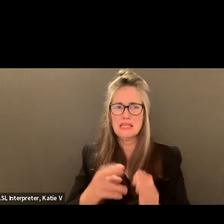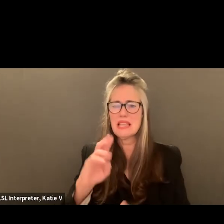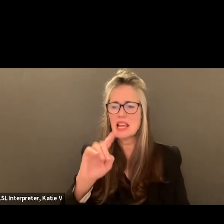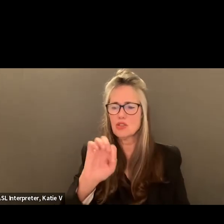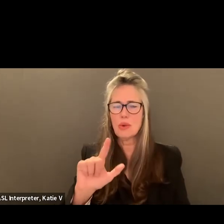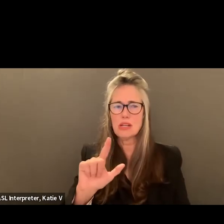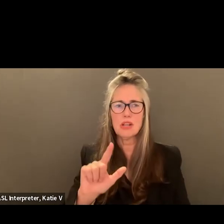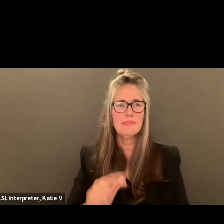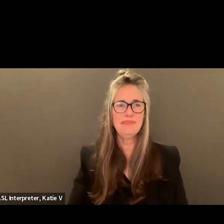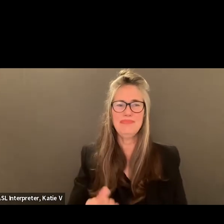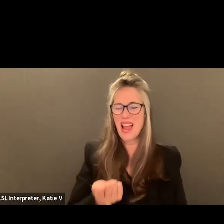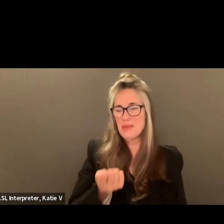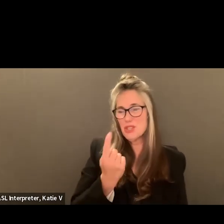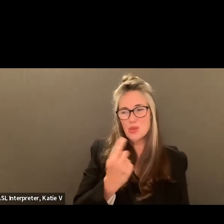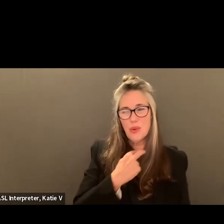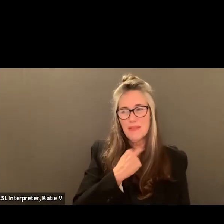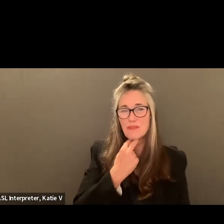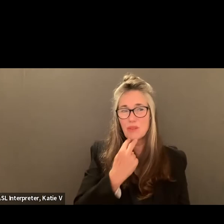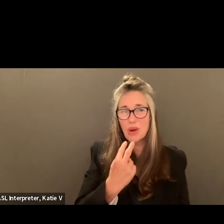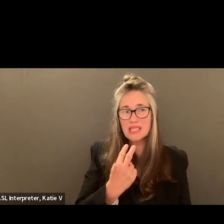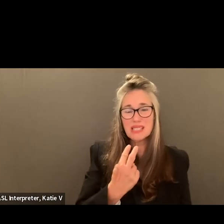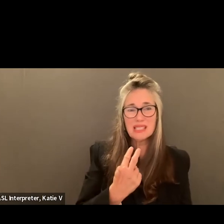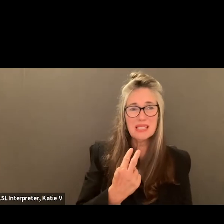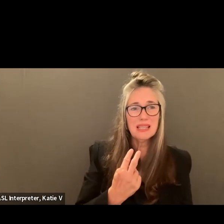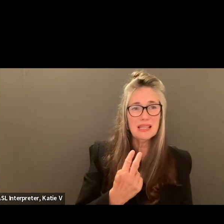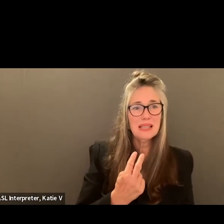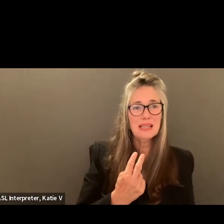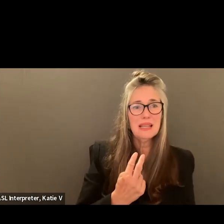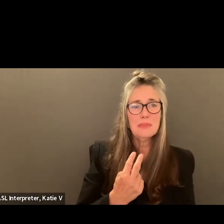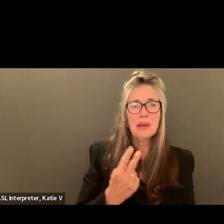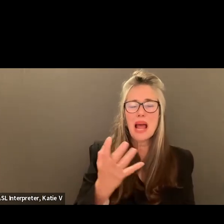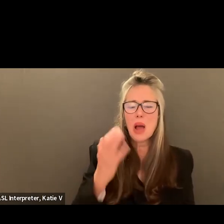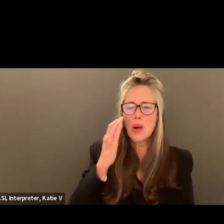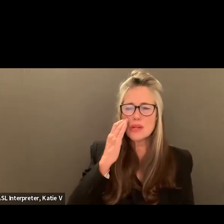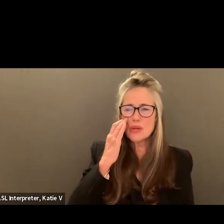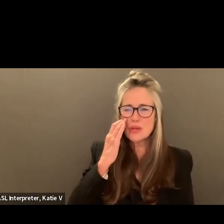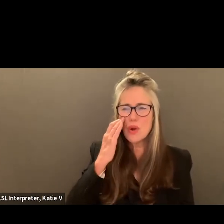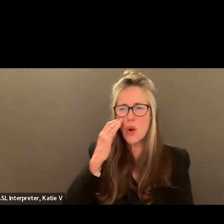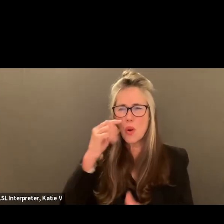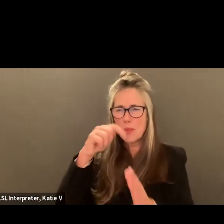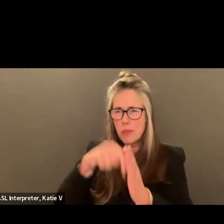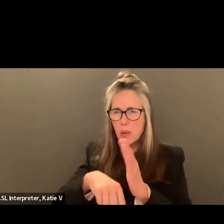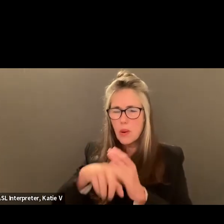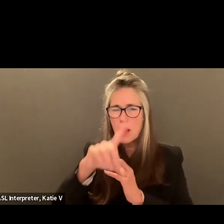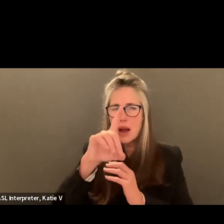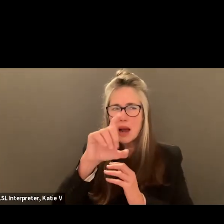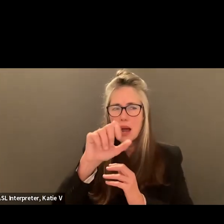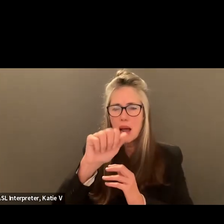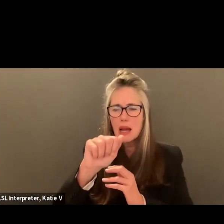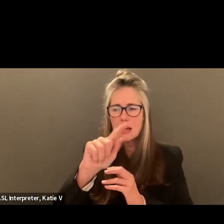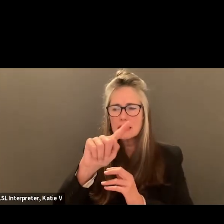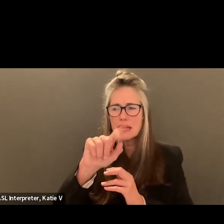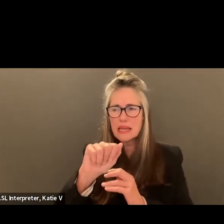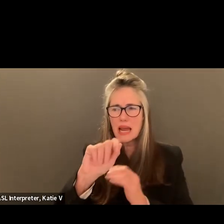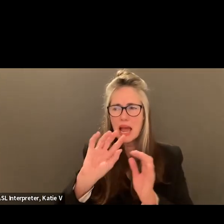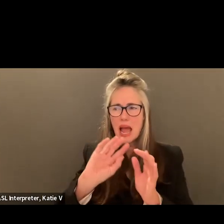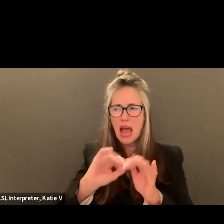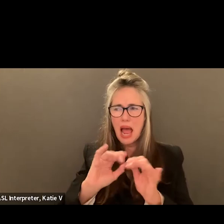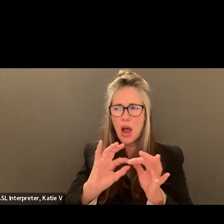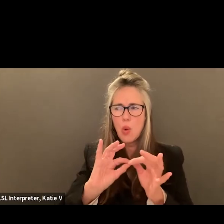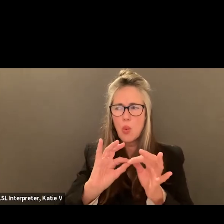I too know I'm only one voice, but I would really love to know the data in terms of how it